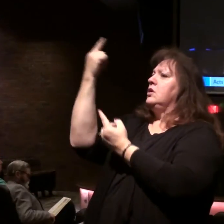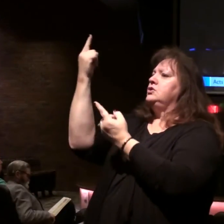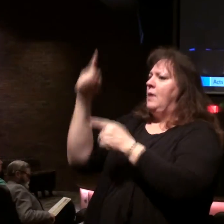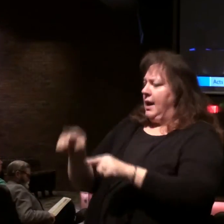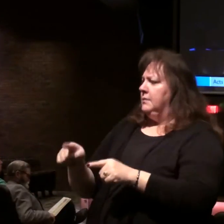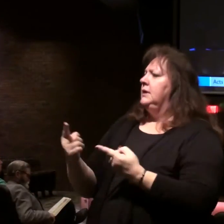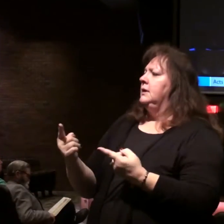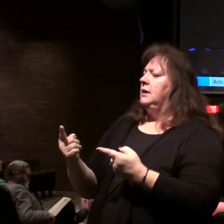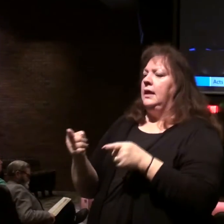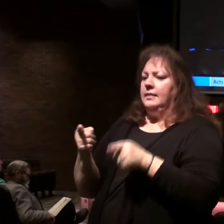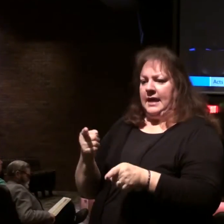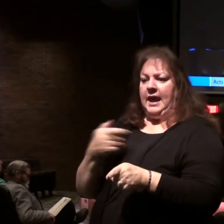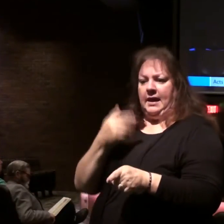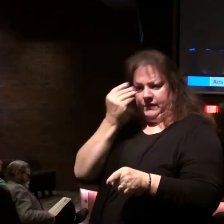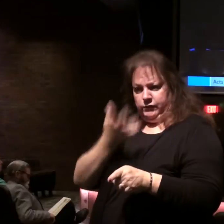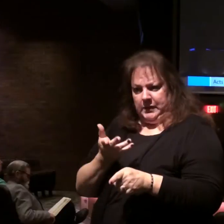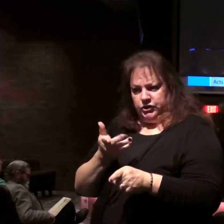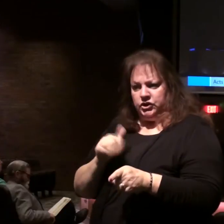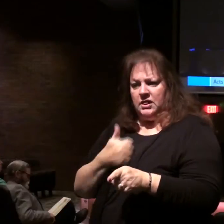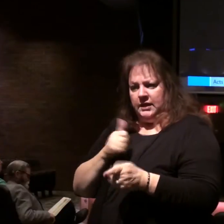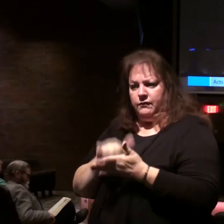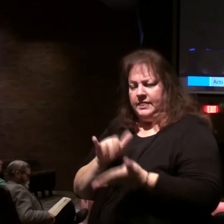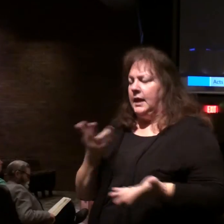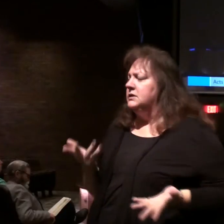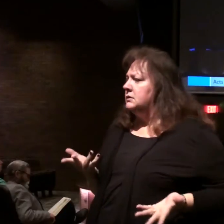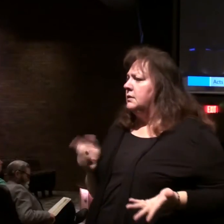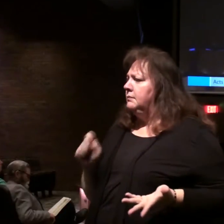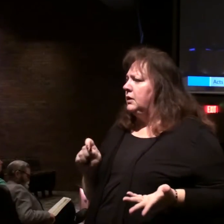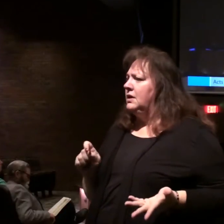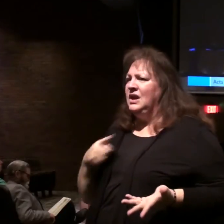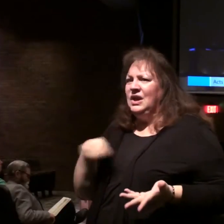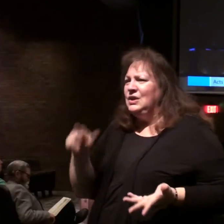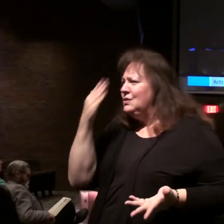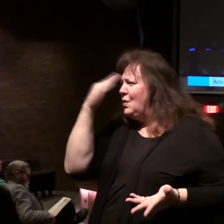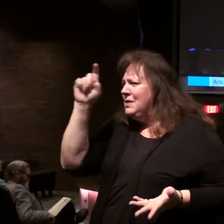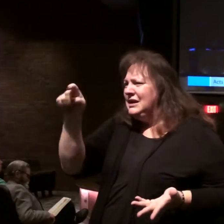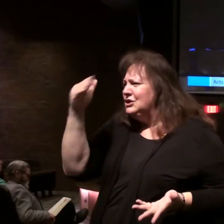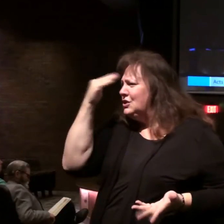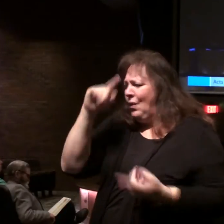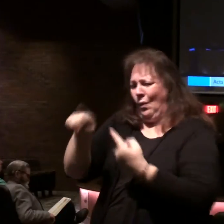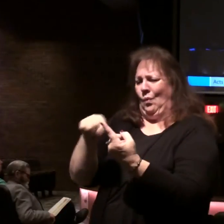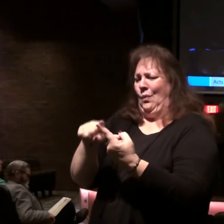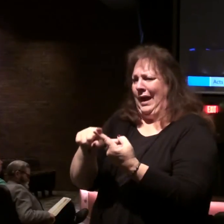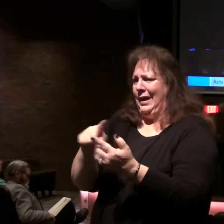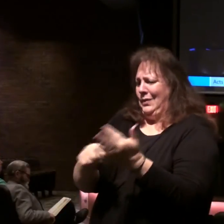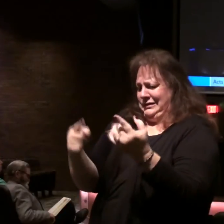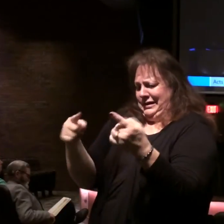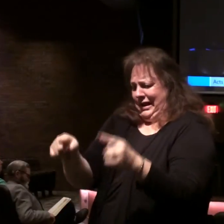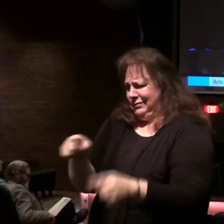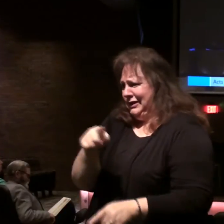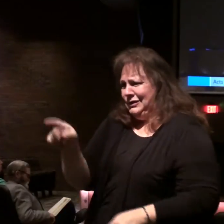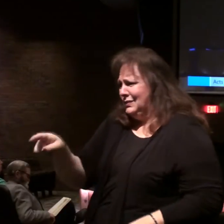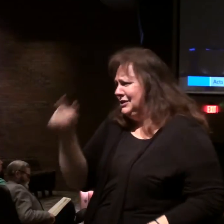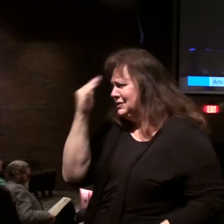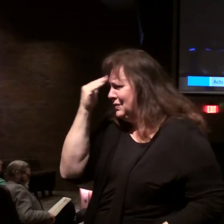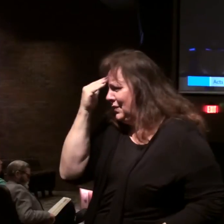be living with the information they have. You don't need to know when. What's going to happen? The Father has